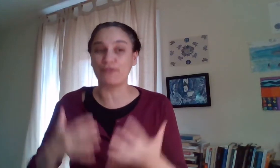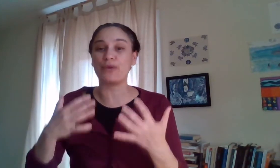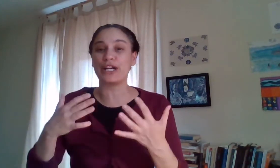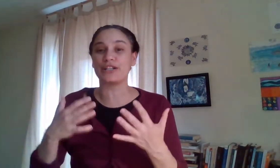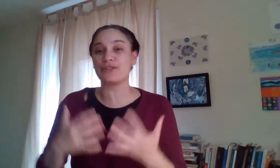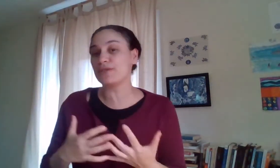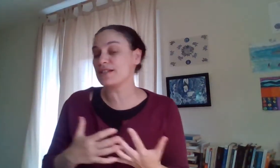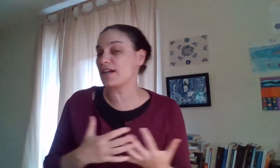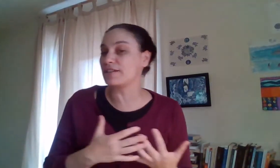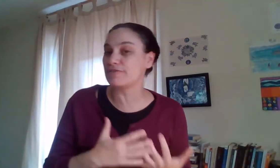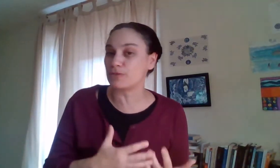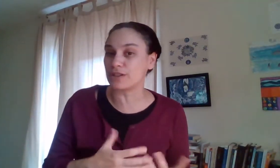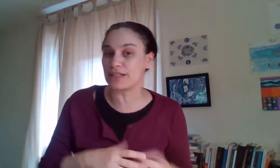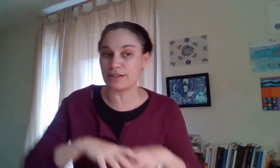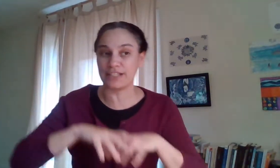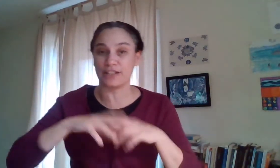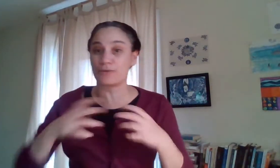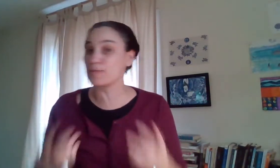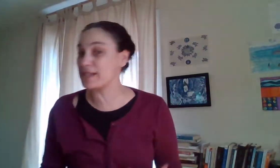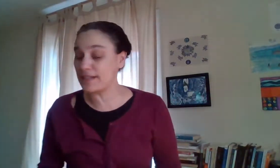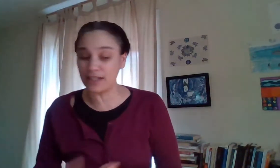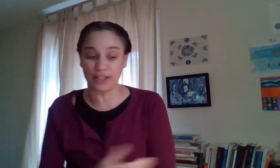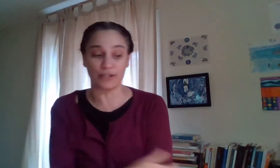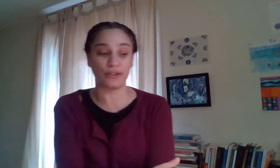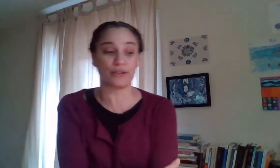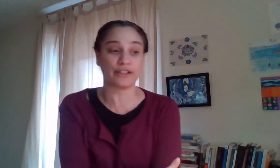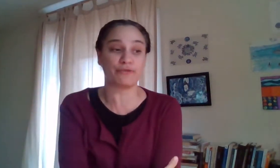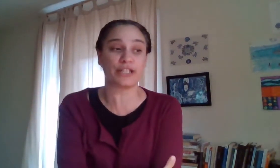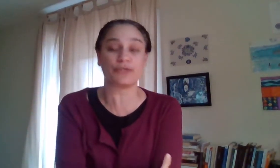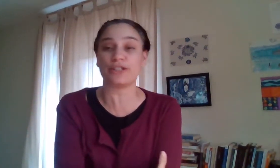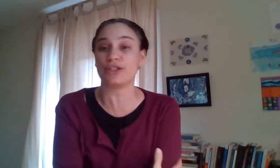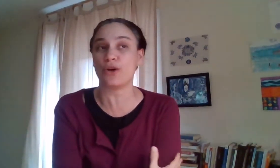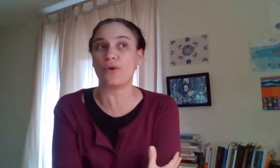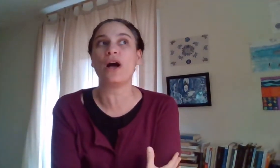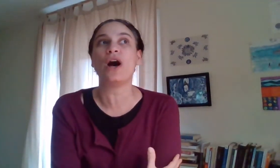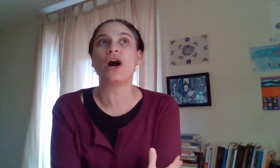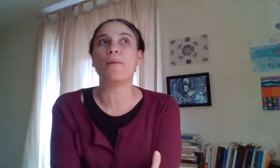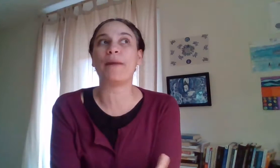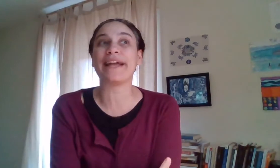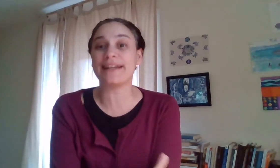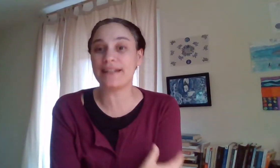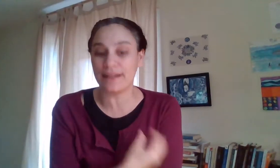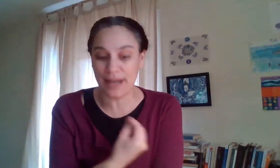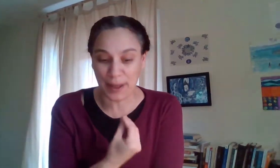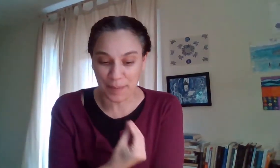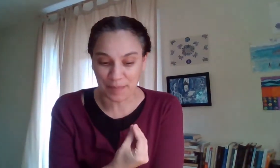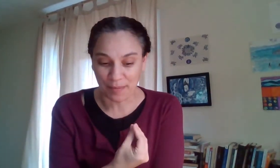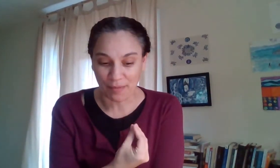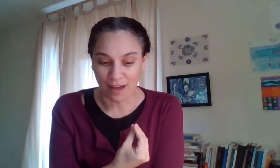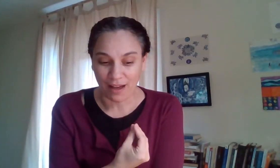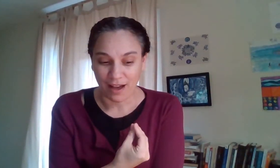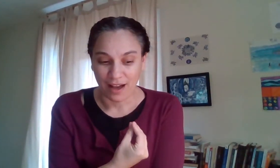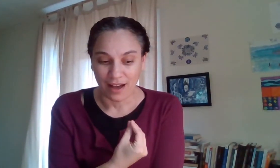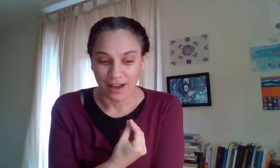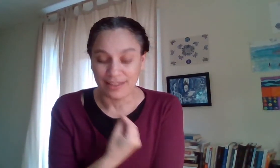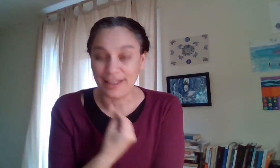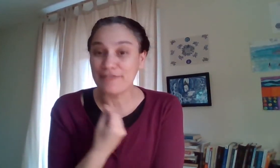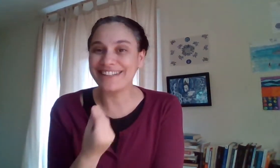we can do this kind of work in a group setting and or if we could do it you know by getting um loving